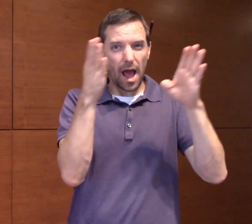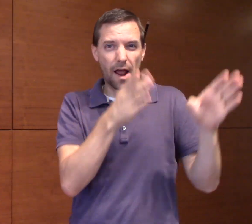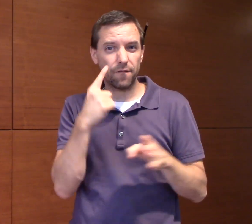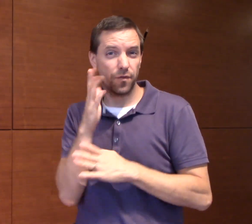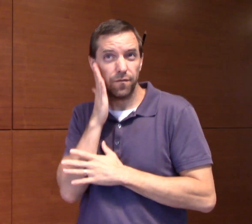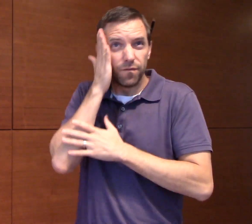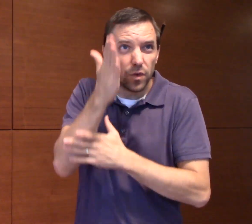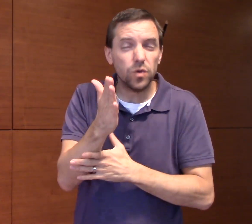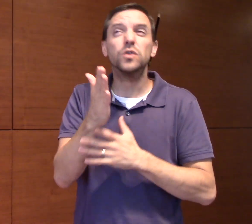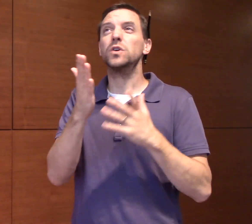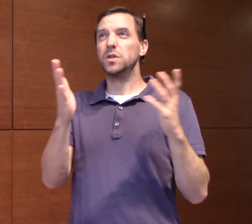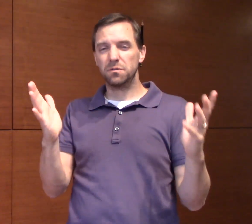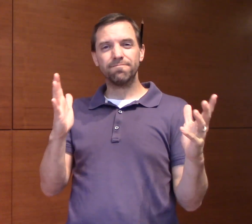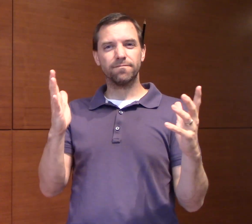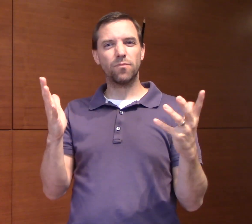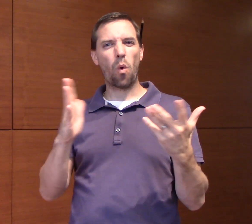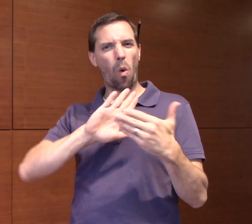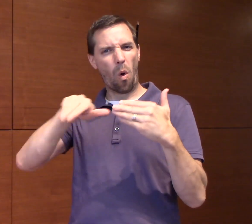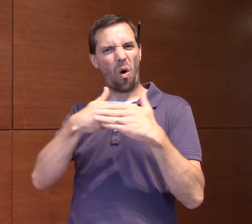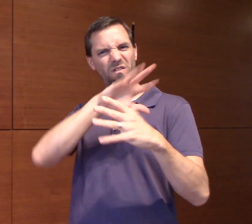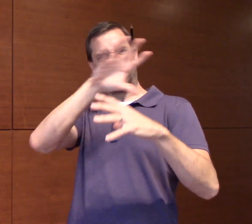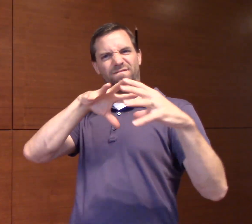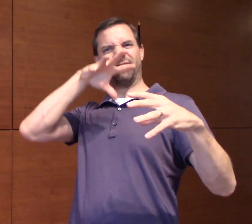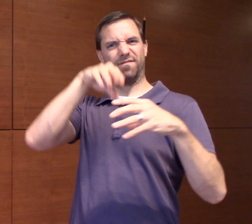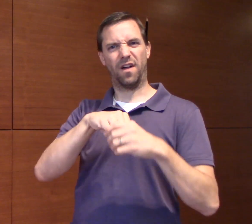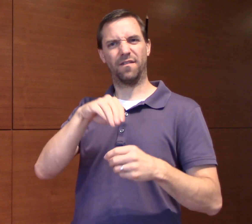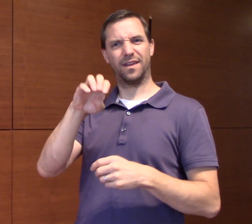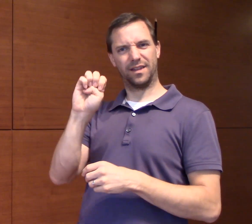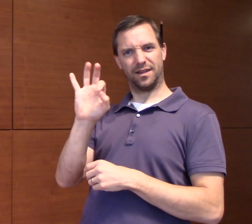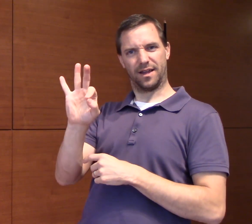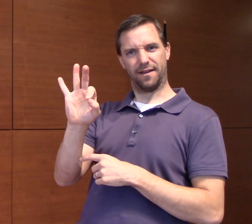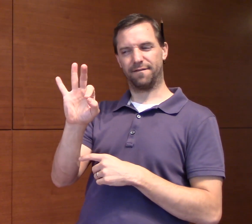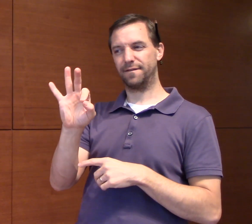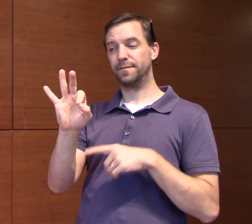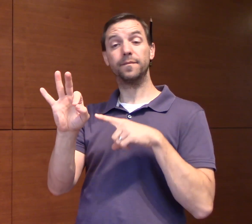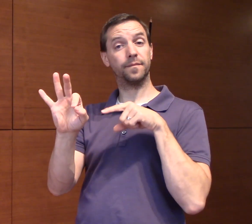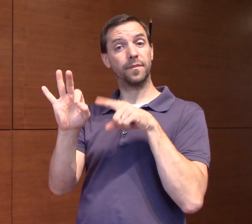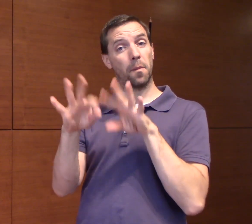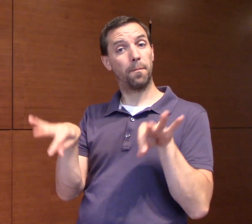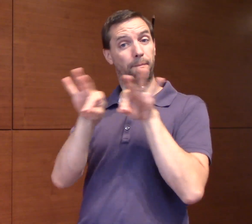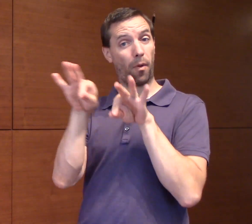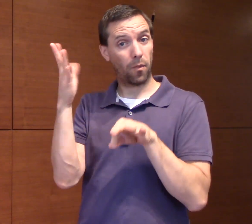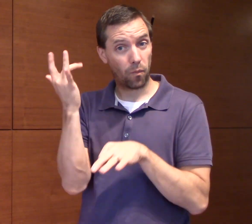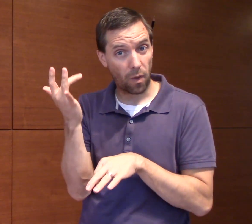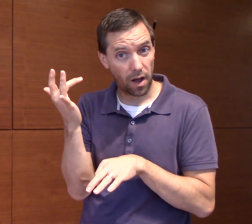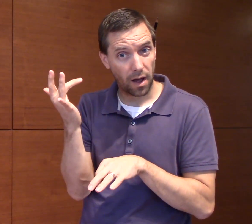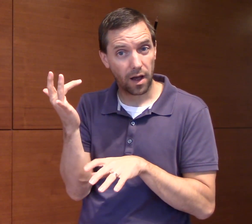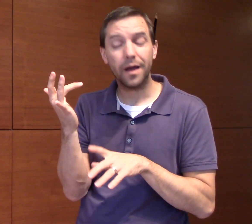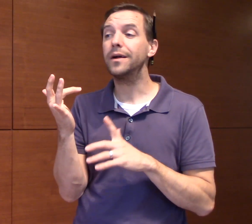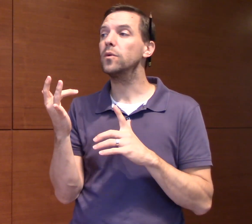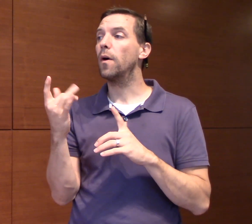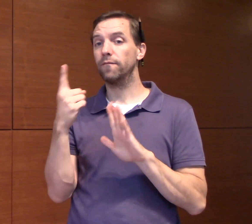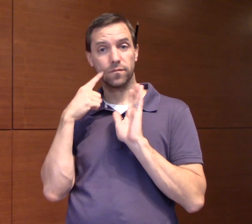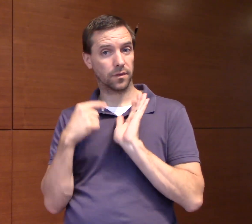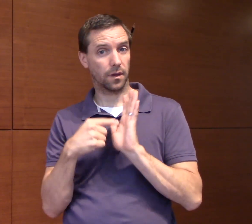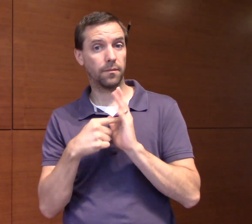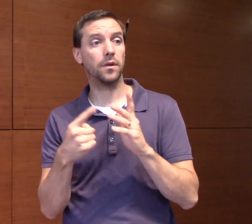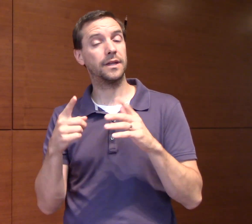how we think about the future and engage in planning, all of that kind of behavior is under the umbrella of